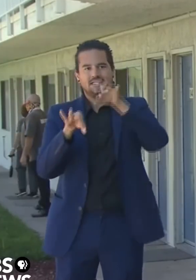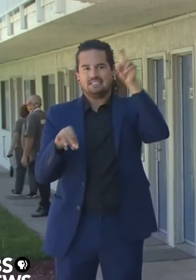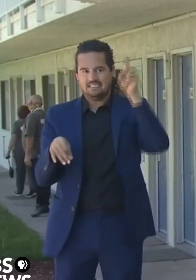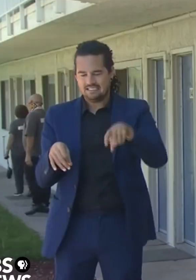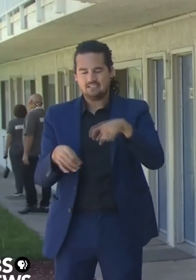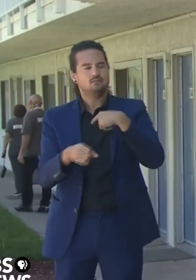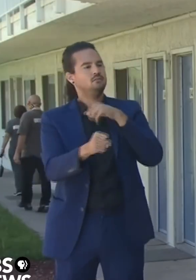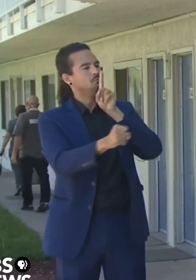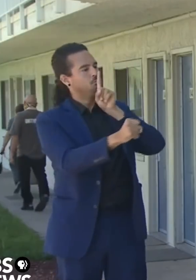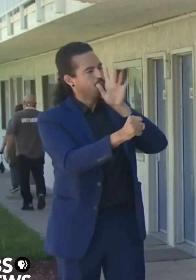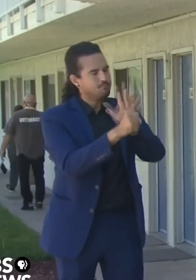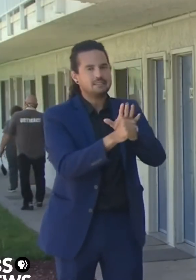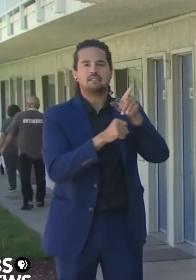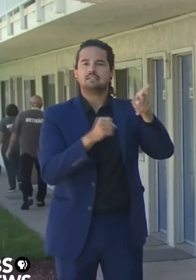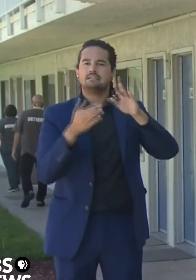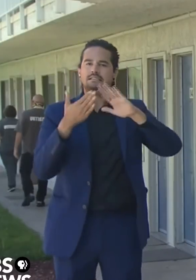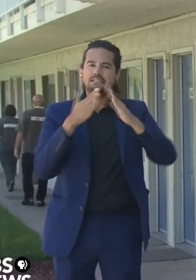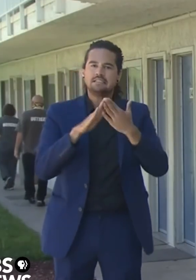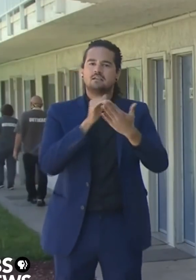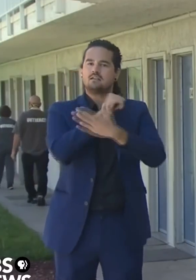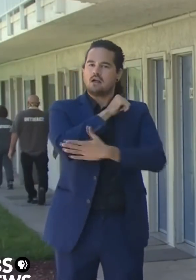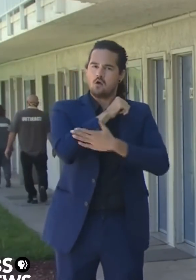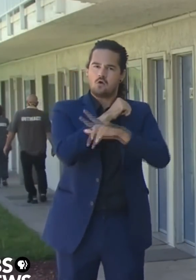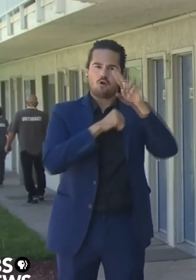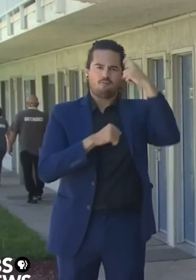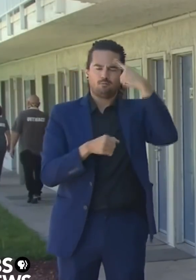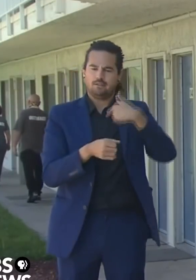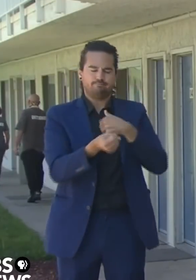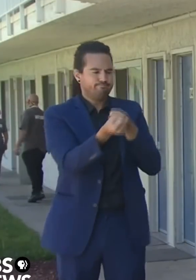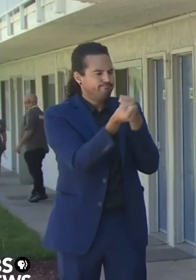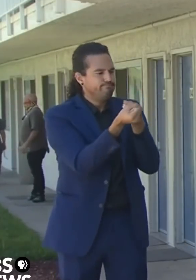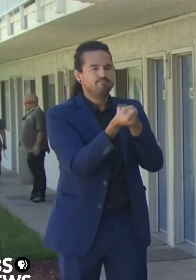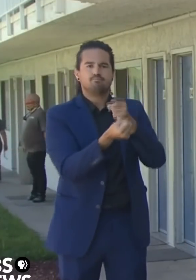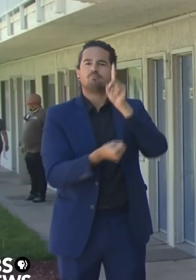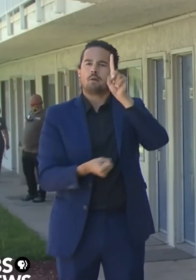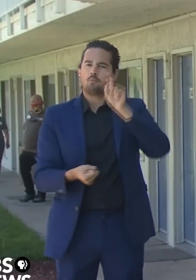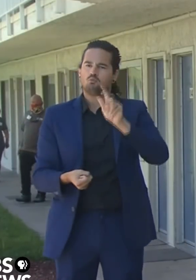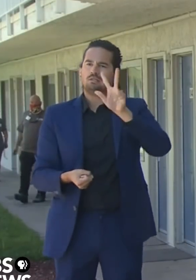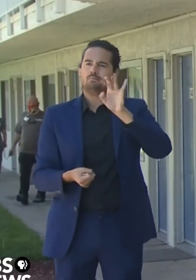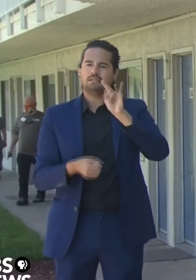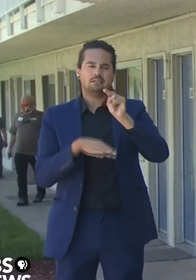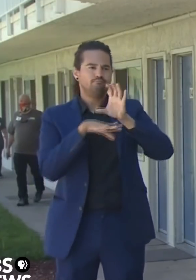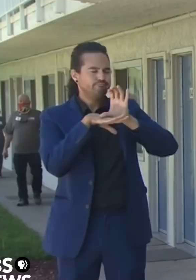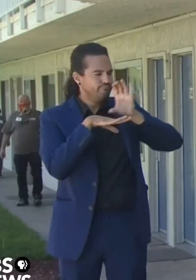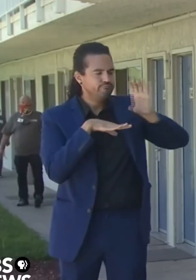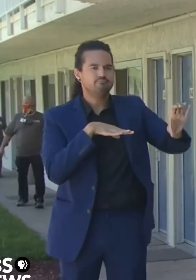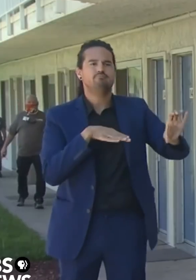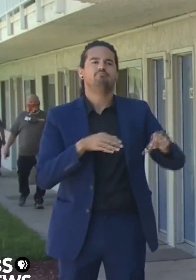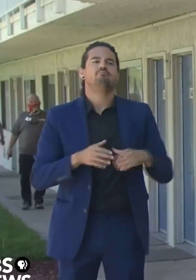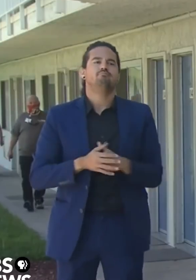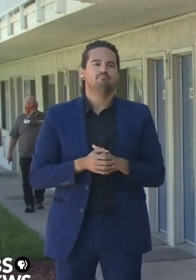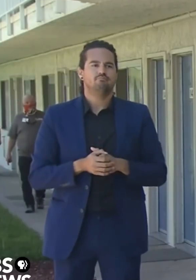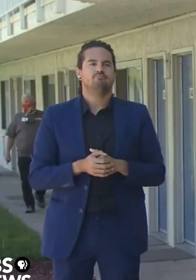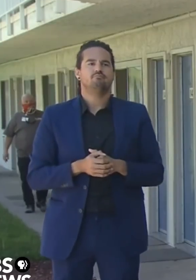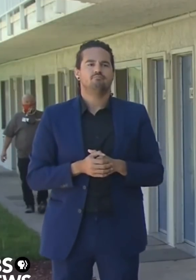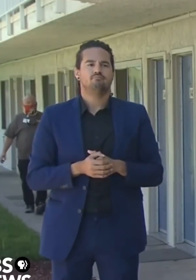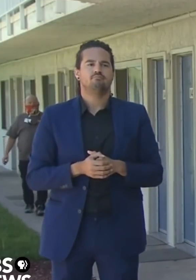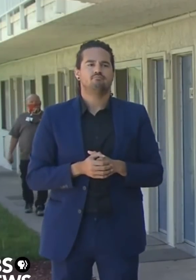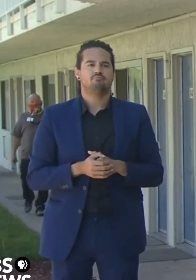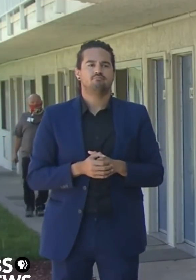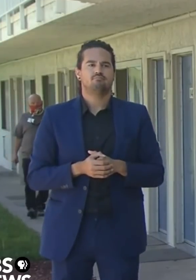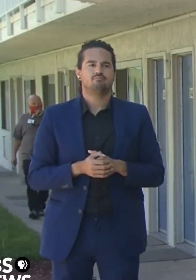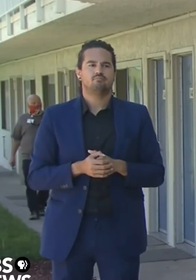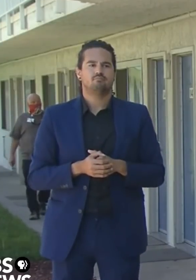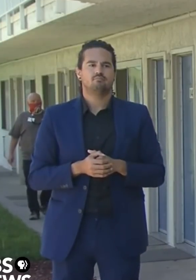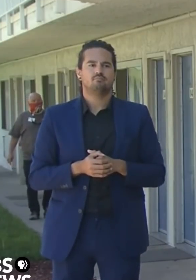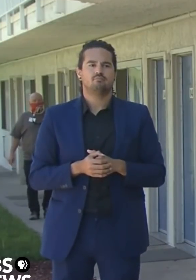into future follow through on our commitment to do more and do better for homeless Californians. 900 million of that comes